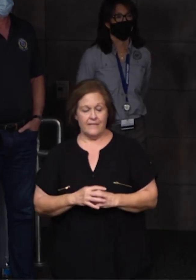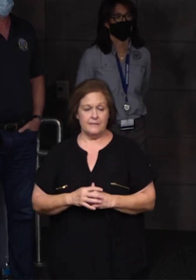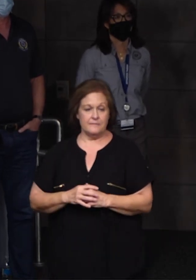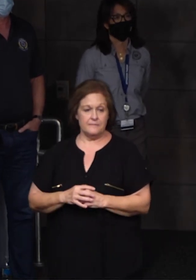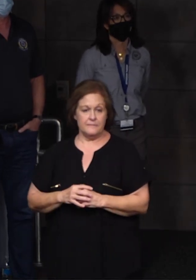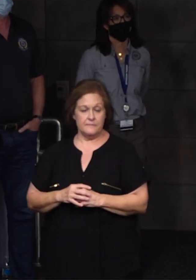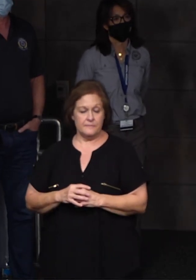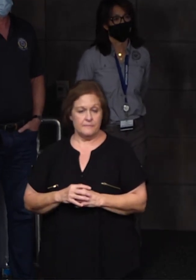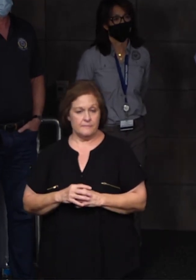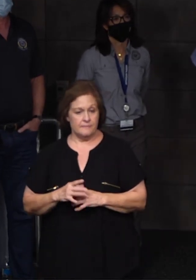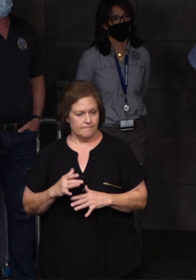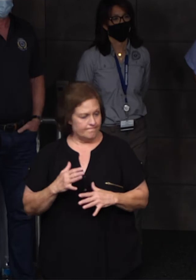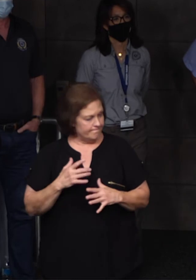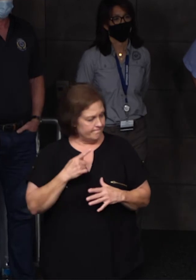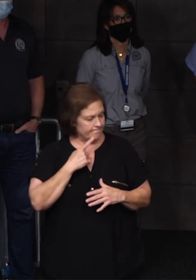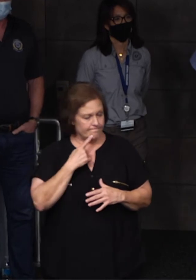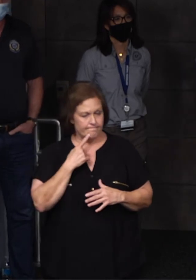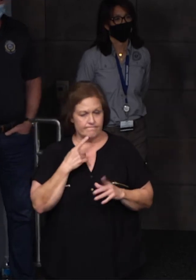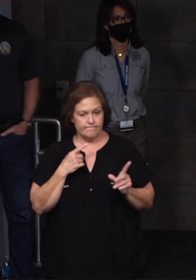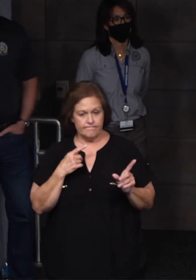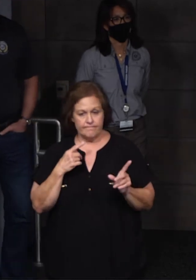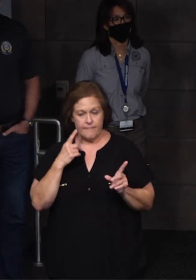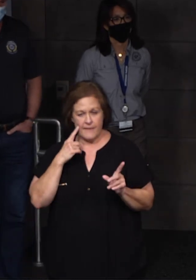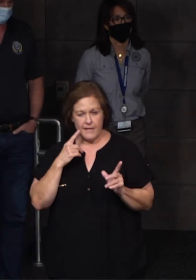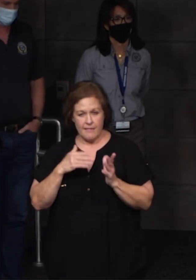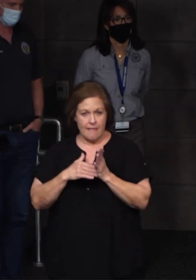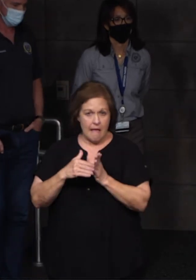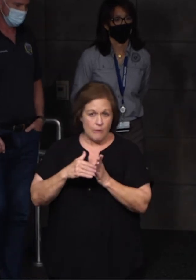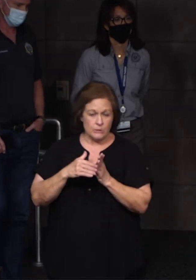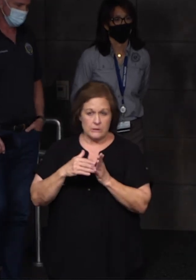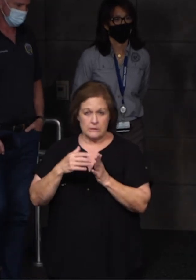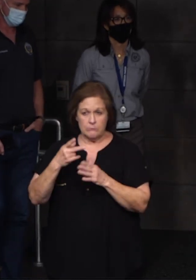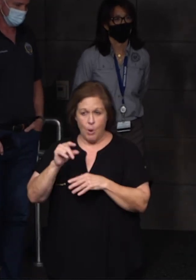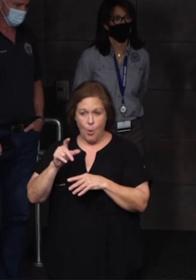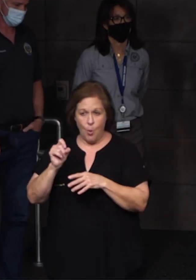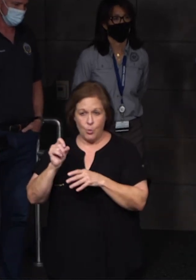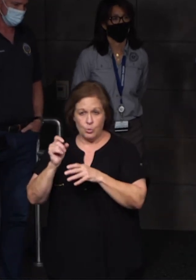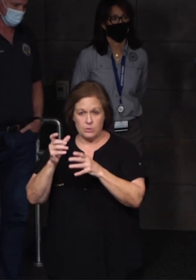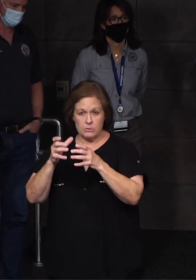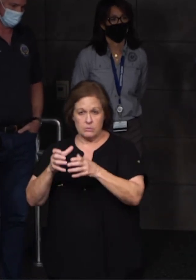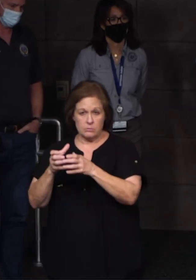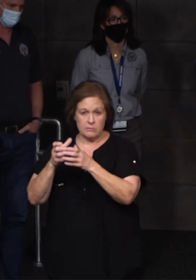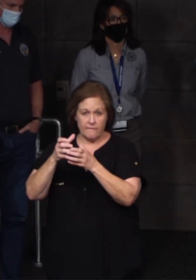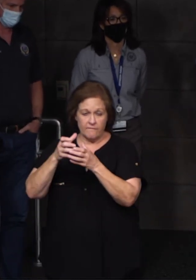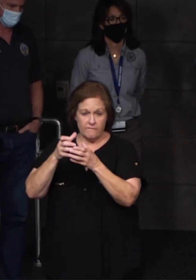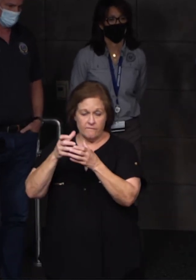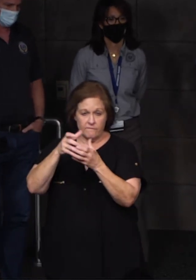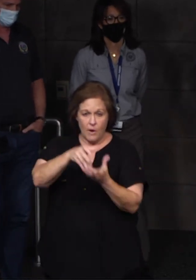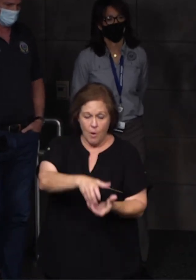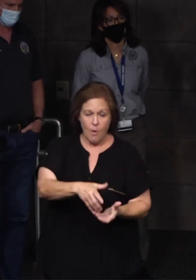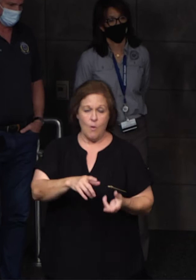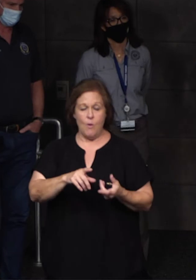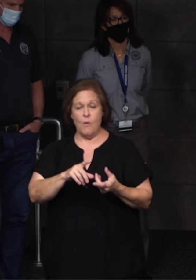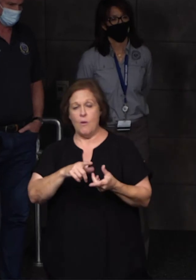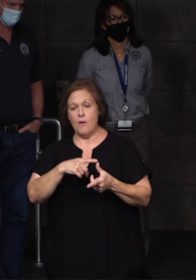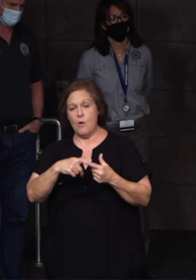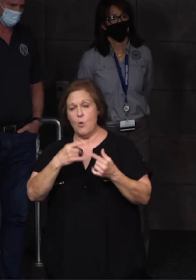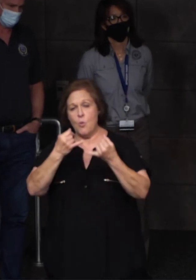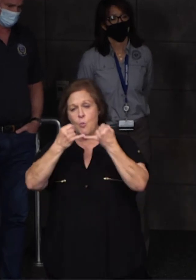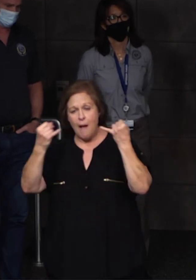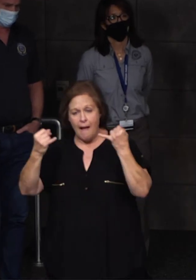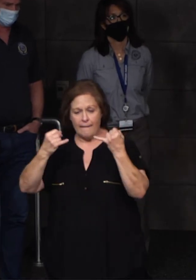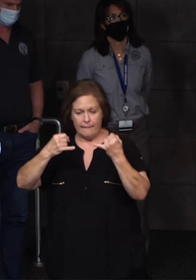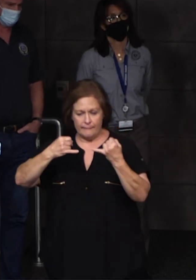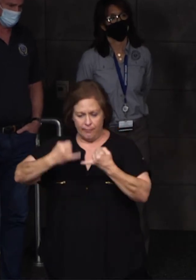Let's see here. So along with the thousands of downed poles, obviously, you have the spans of wire that are tied up, strung up there.